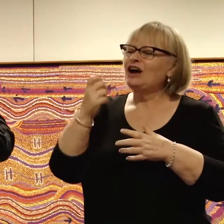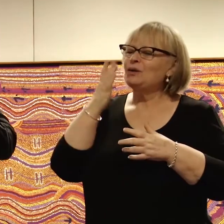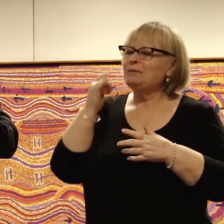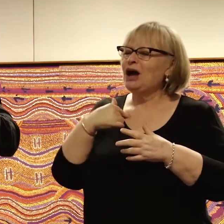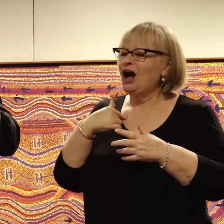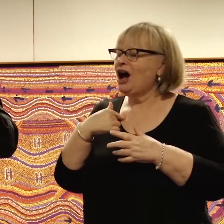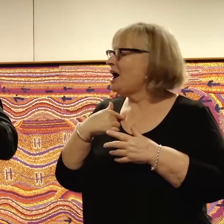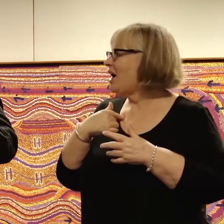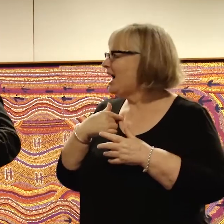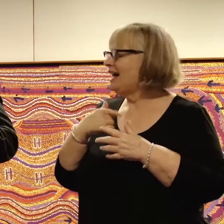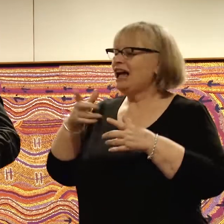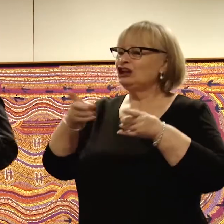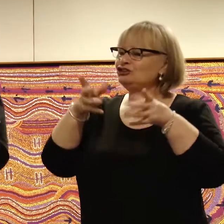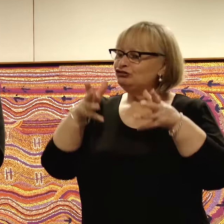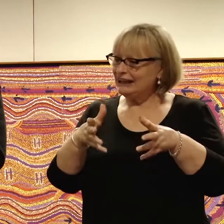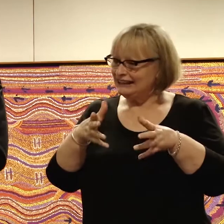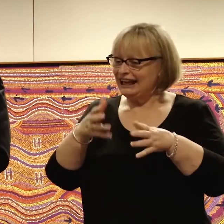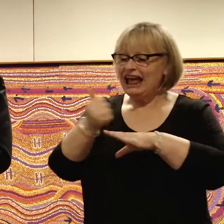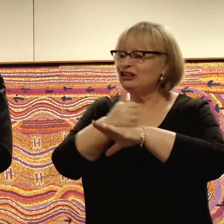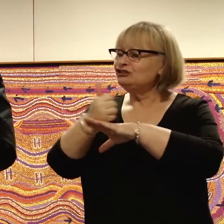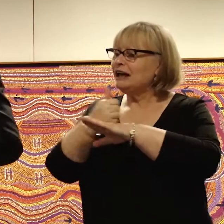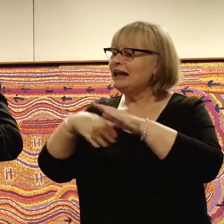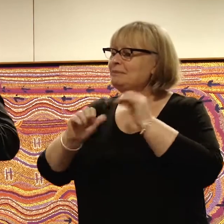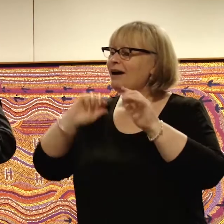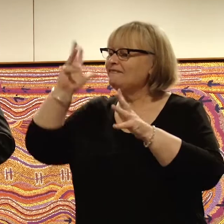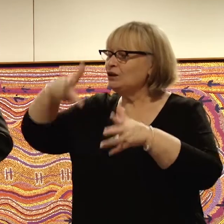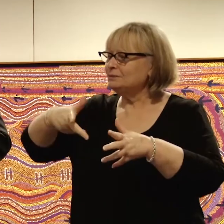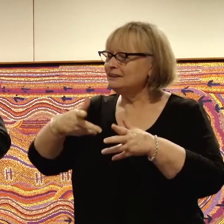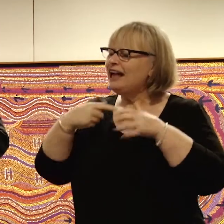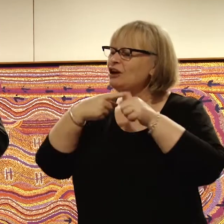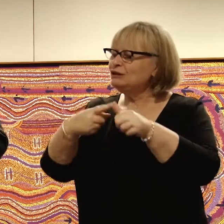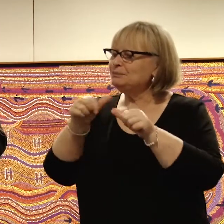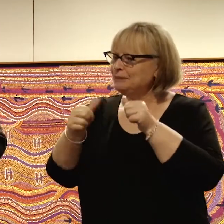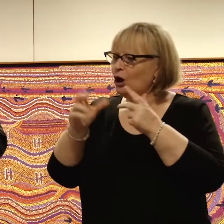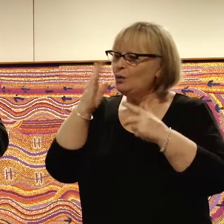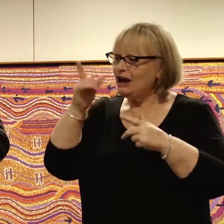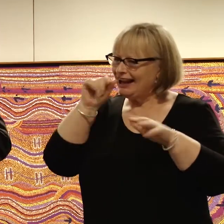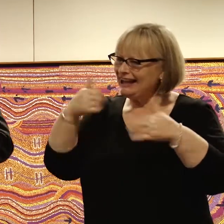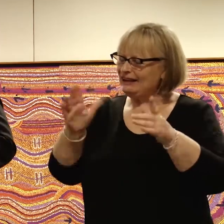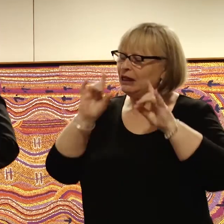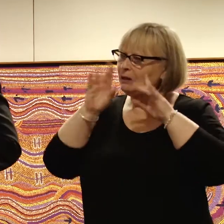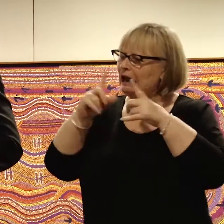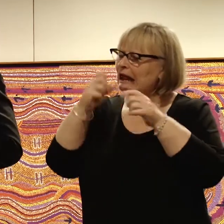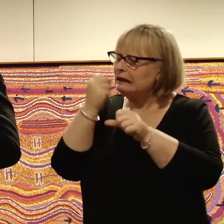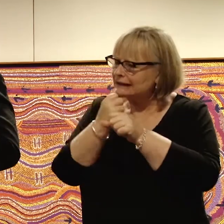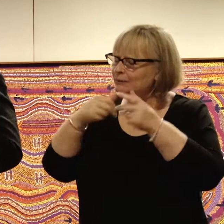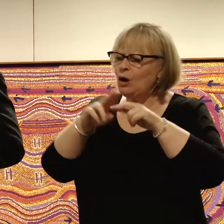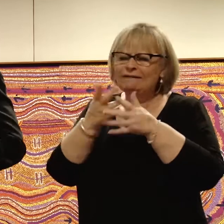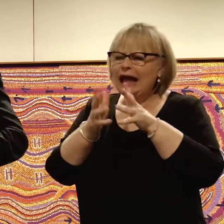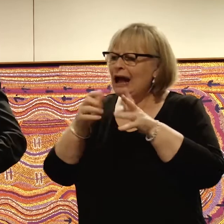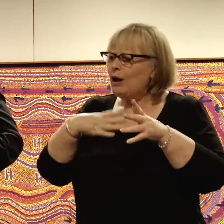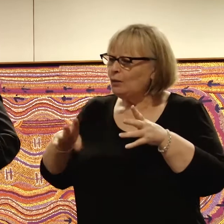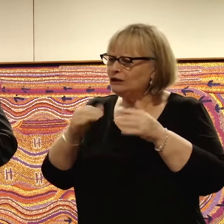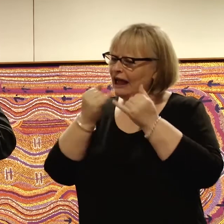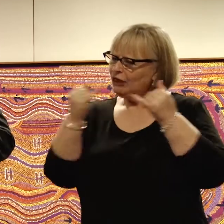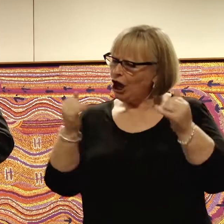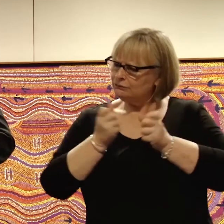directing the actors in my films, they seem to respond better when I'm able to give them a clear example of how I want a